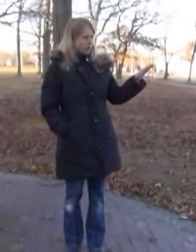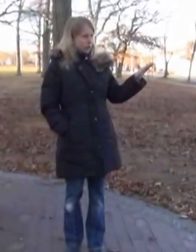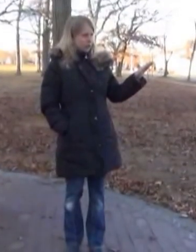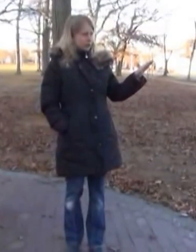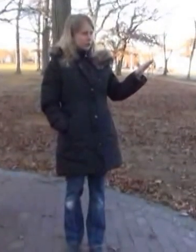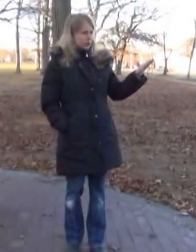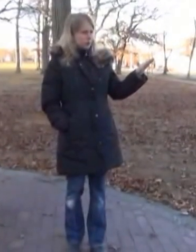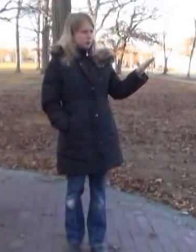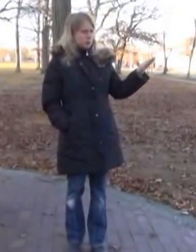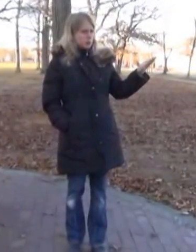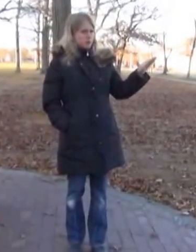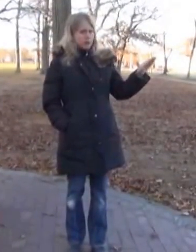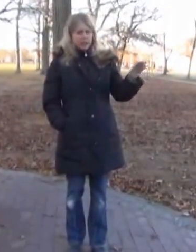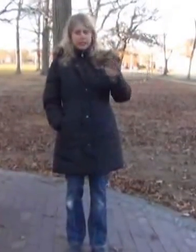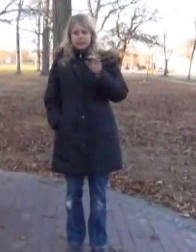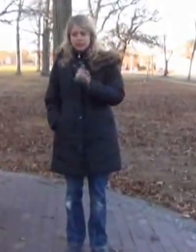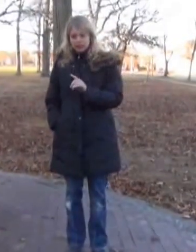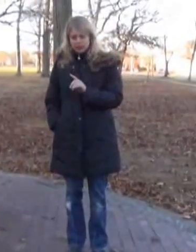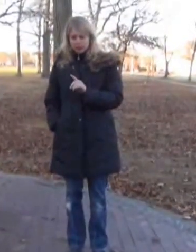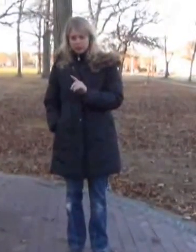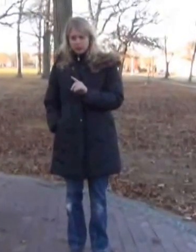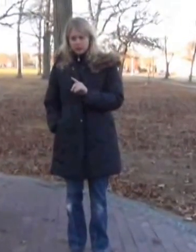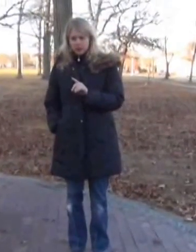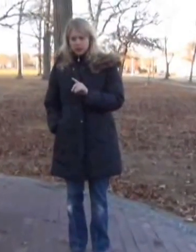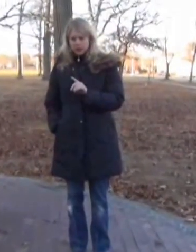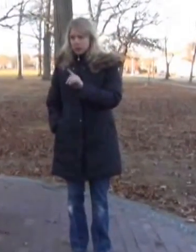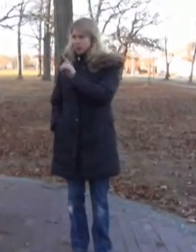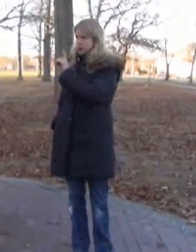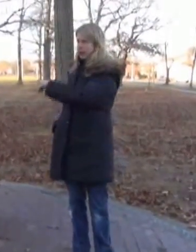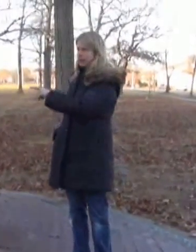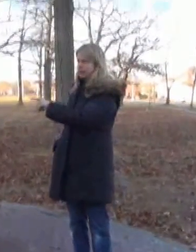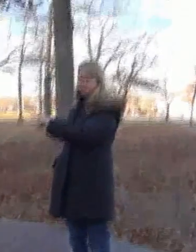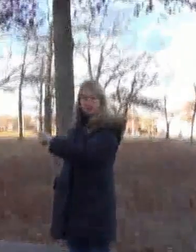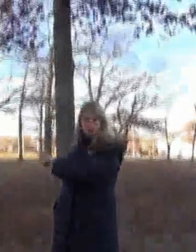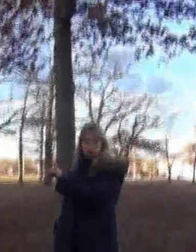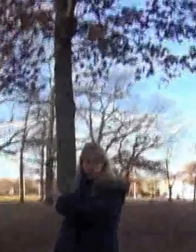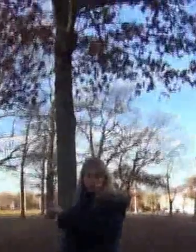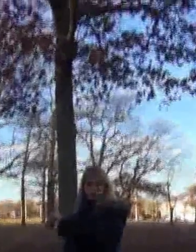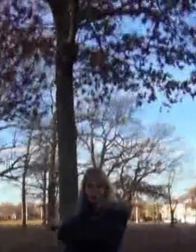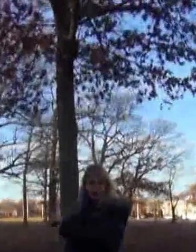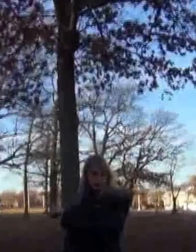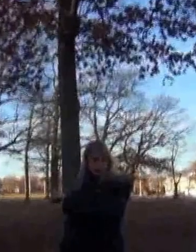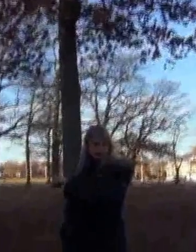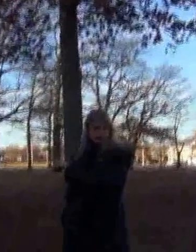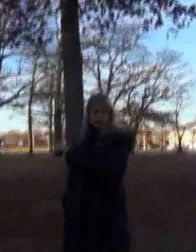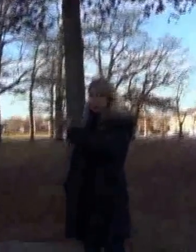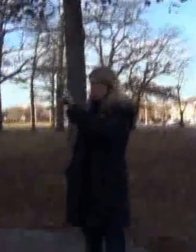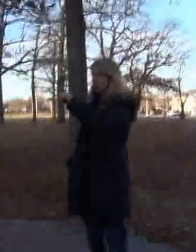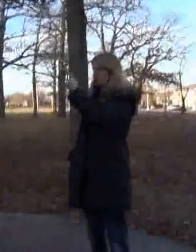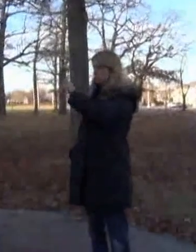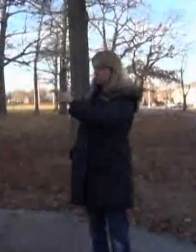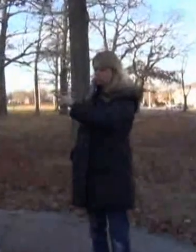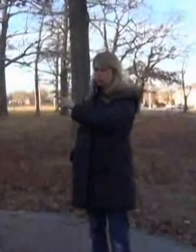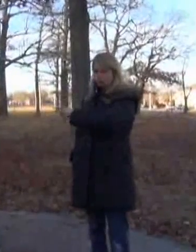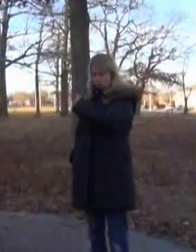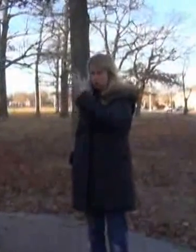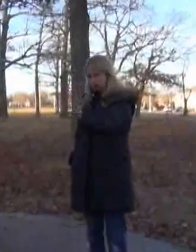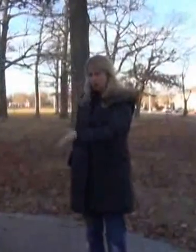Holocaust until 10 years before this came